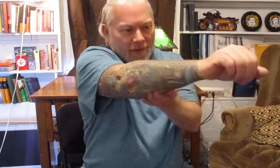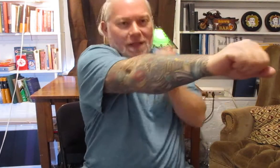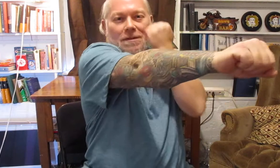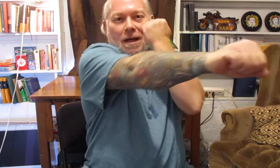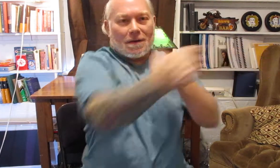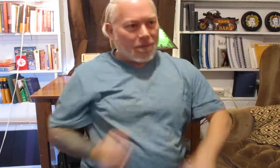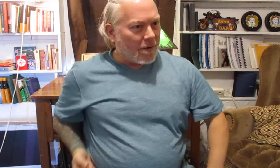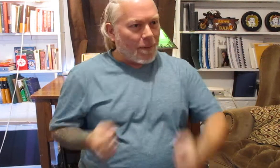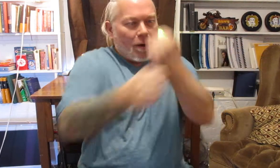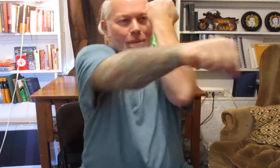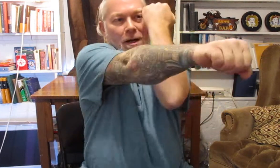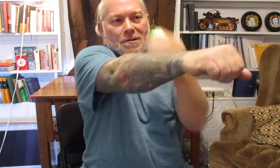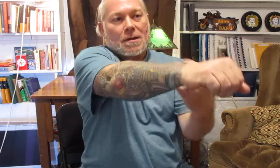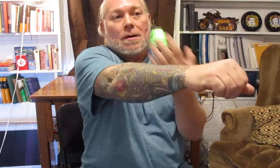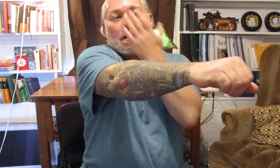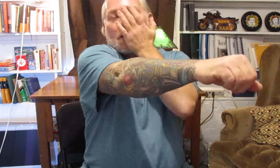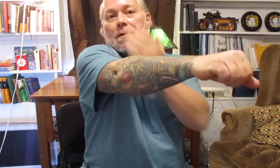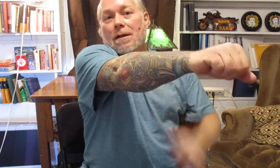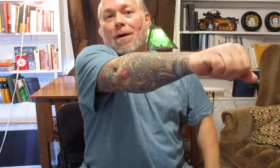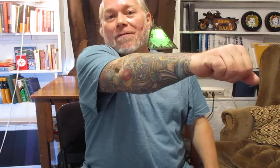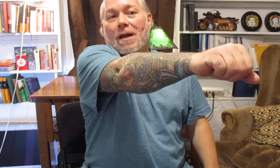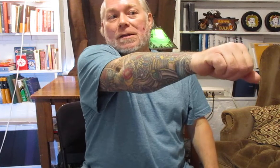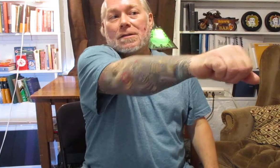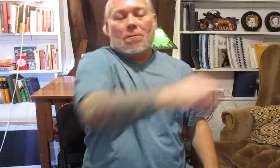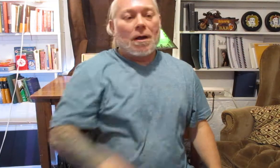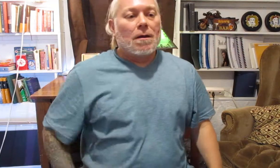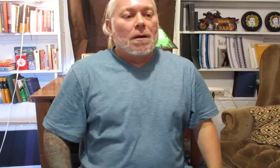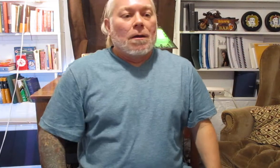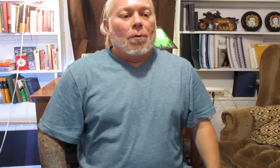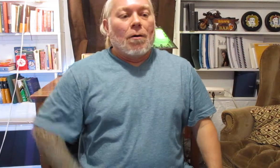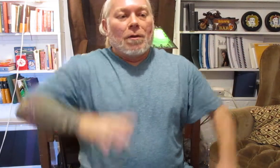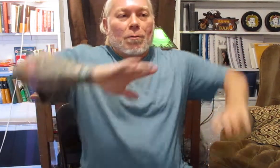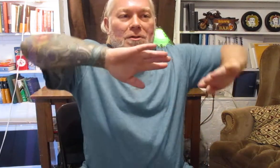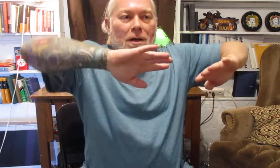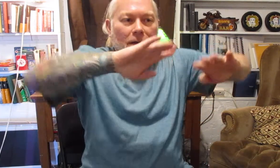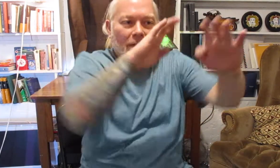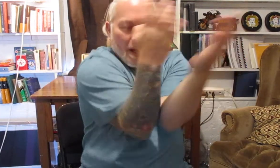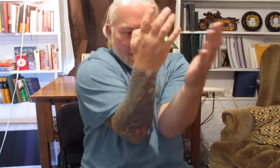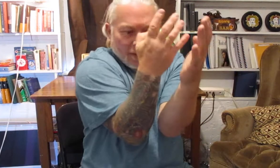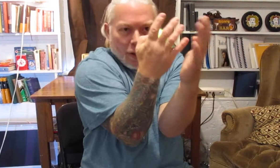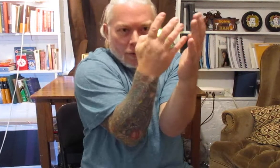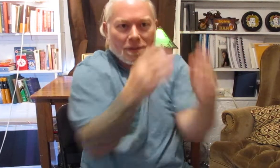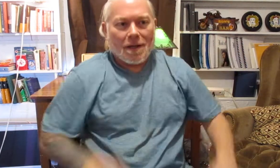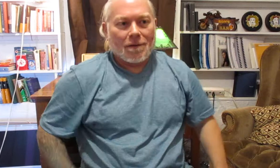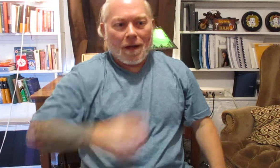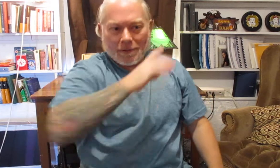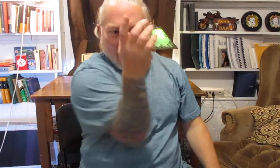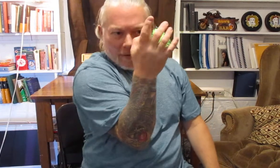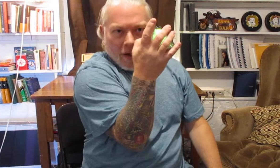the inside of my own punch into my face right well with Wing Chun that is closed and and locked off